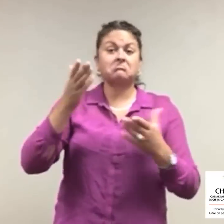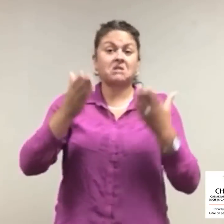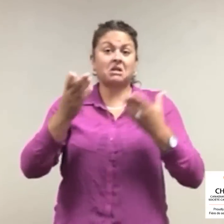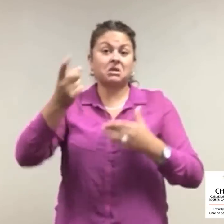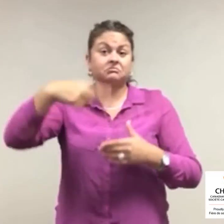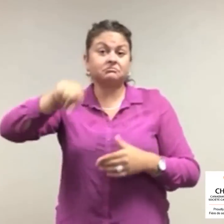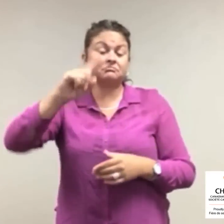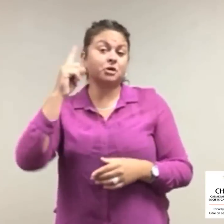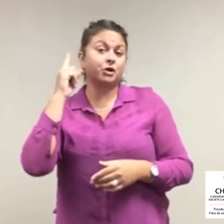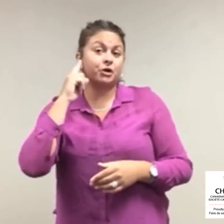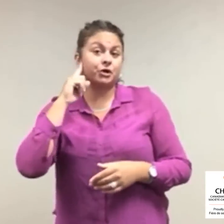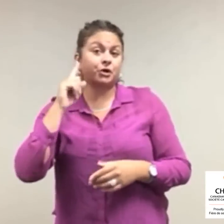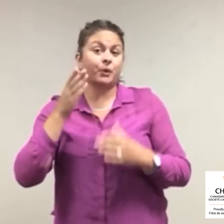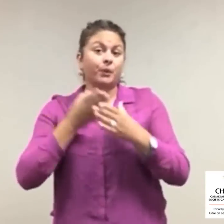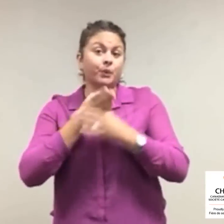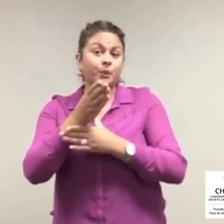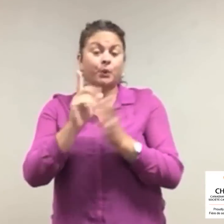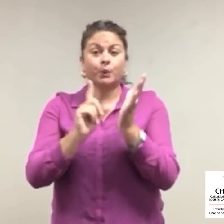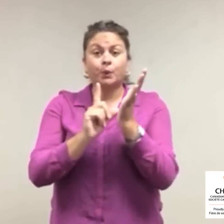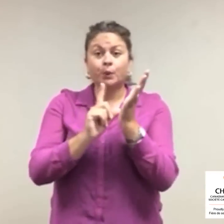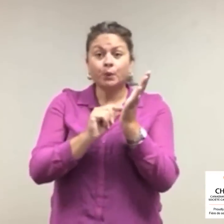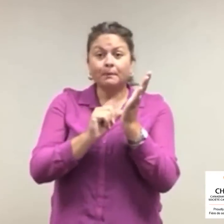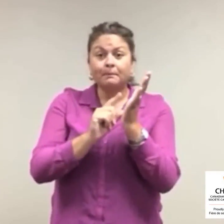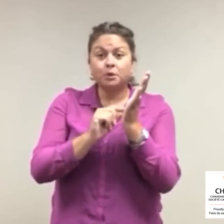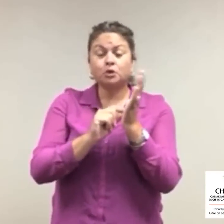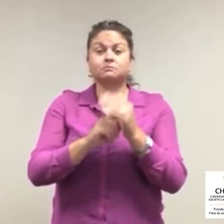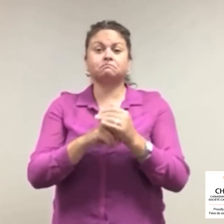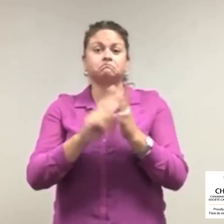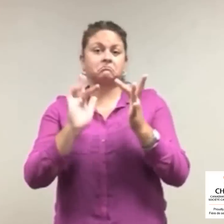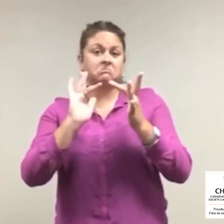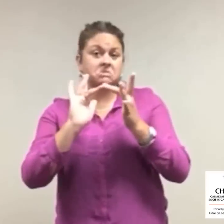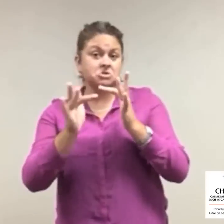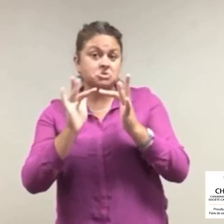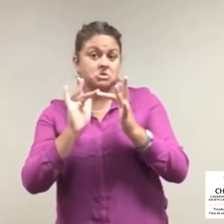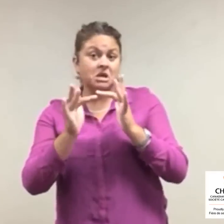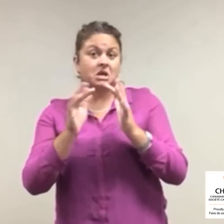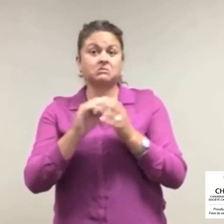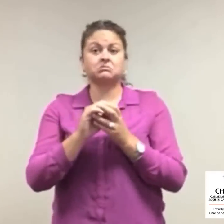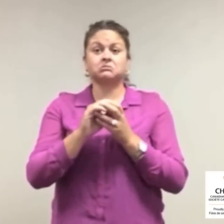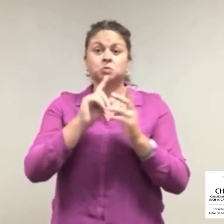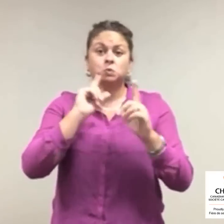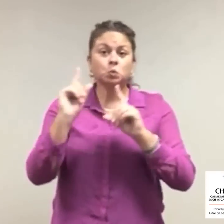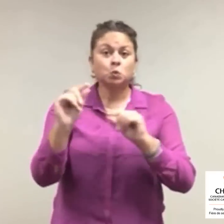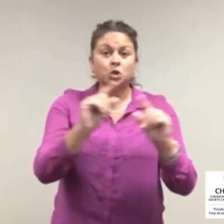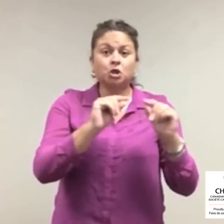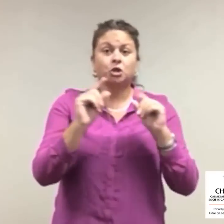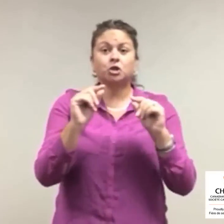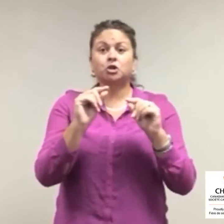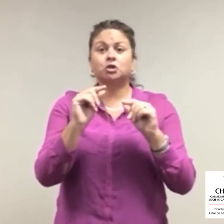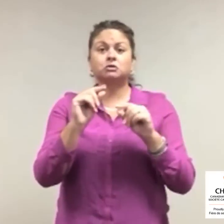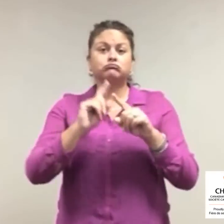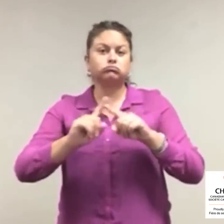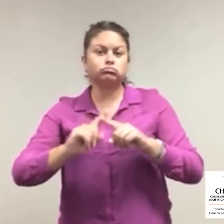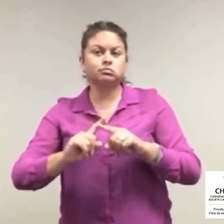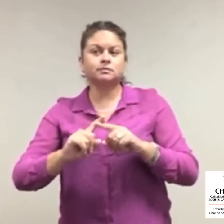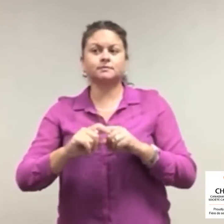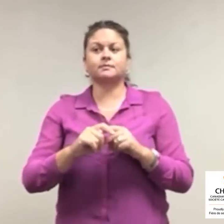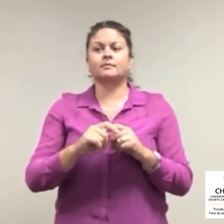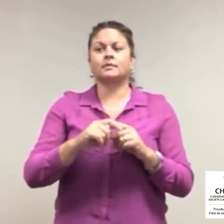You may be aware of this class action suit. Perhaps you've heard about it through the media or